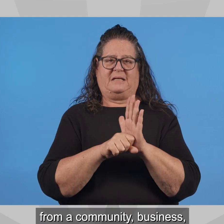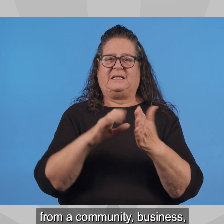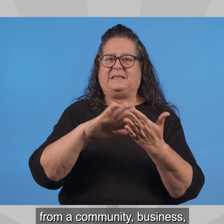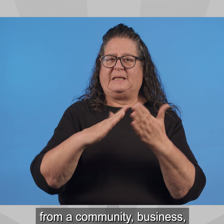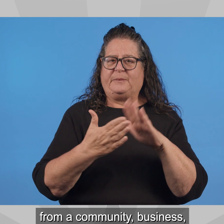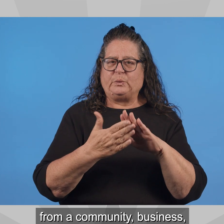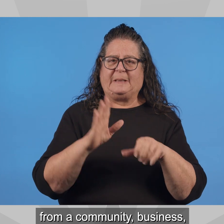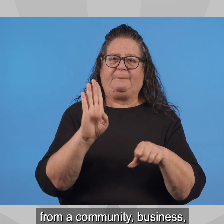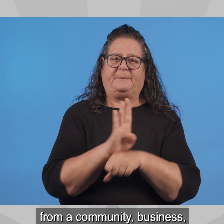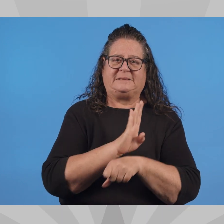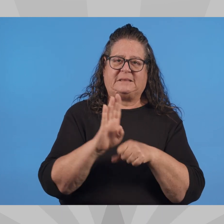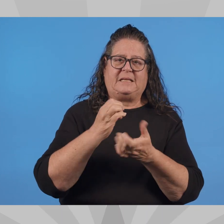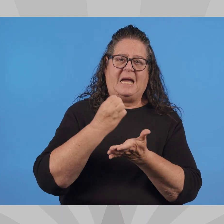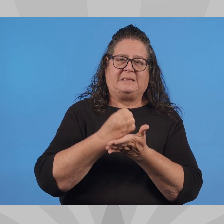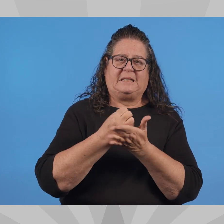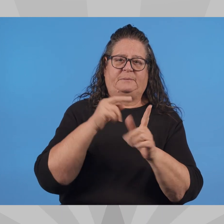and economic standpoint.